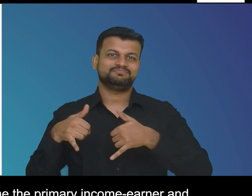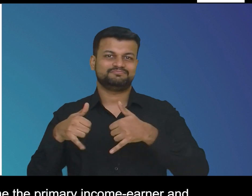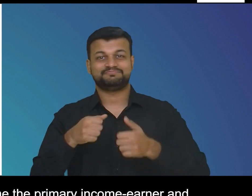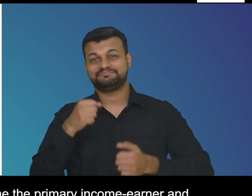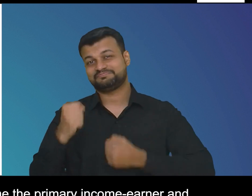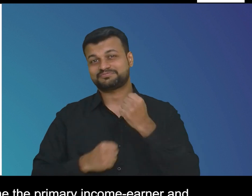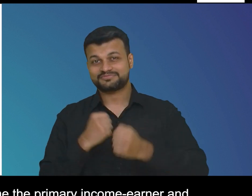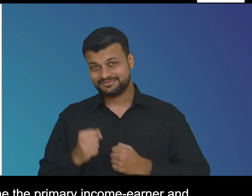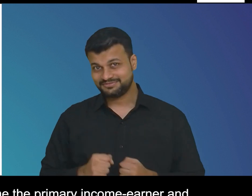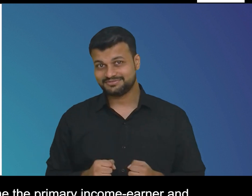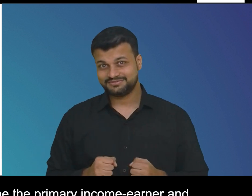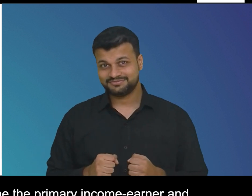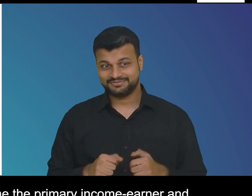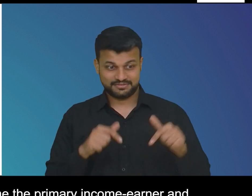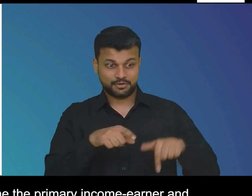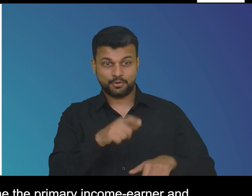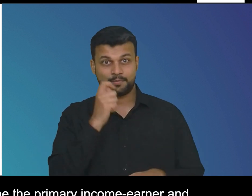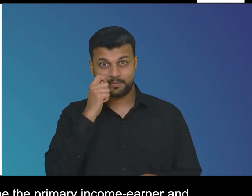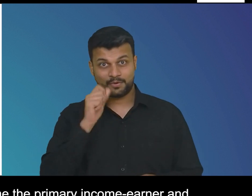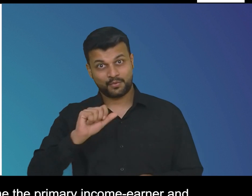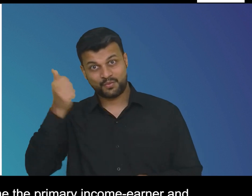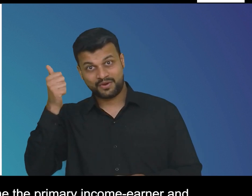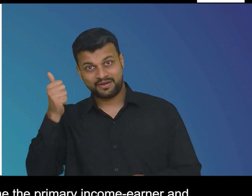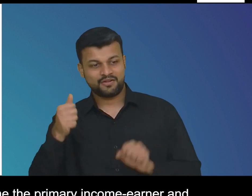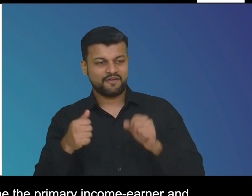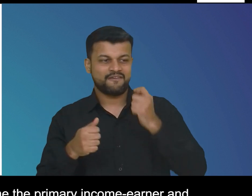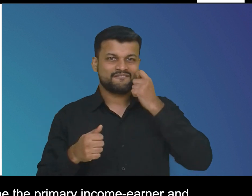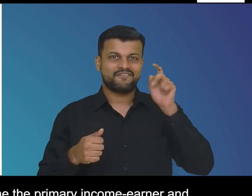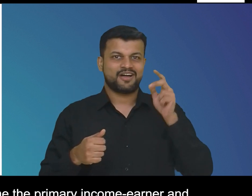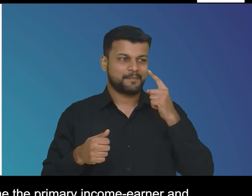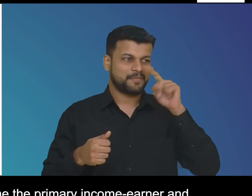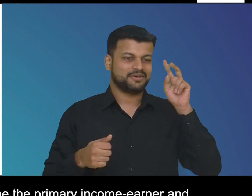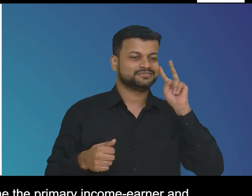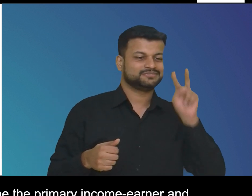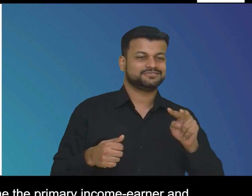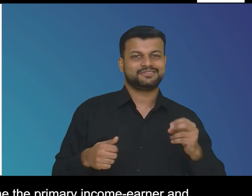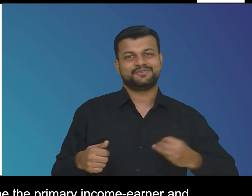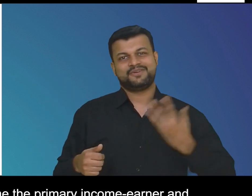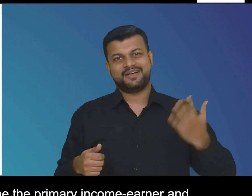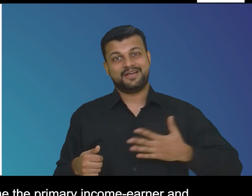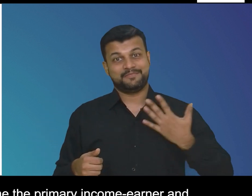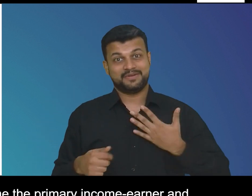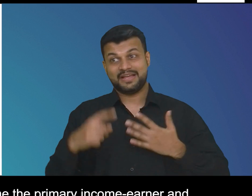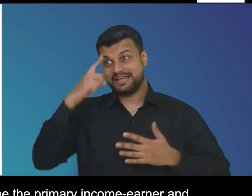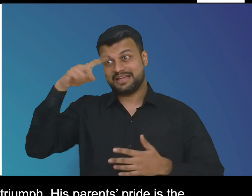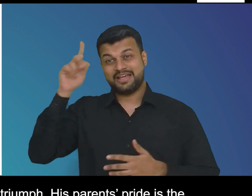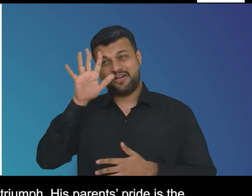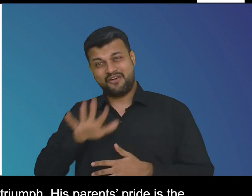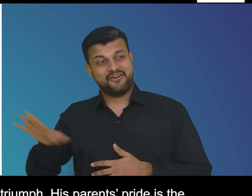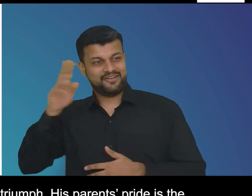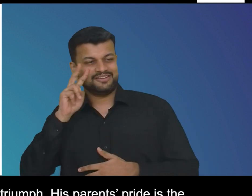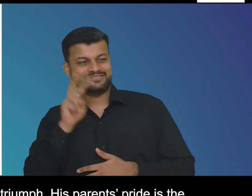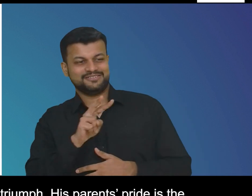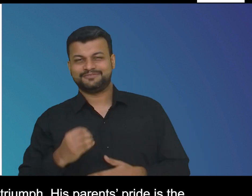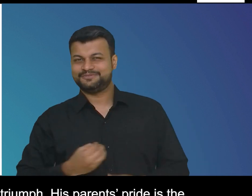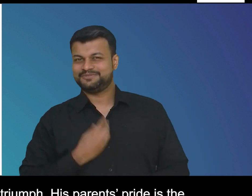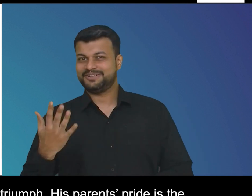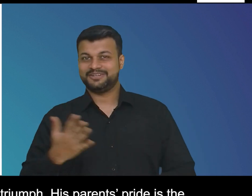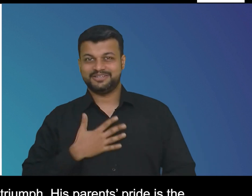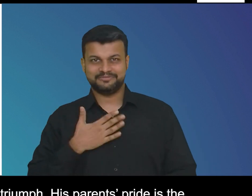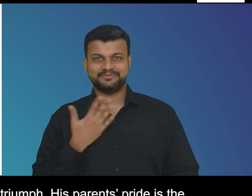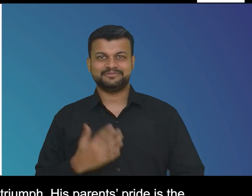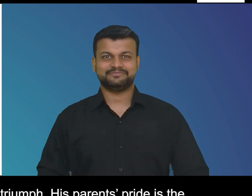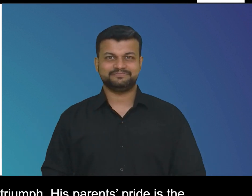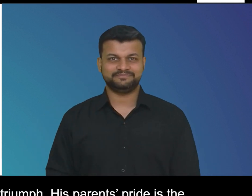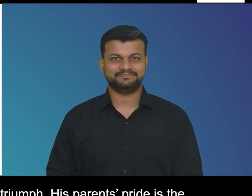earner and his proud father backing pranav's goal in every conceivable way today his triumph